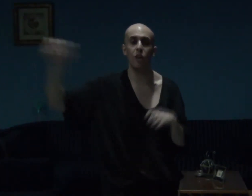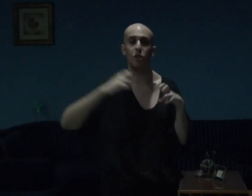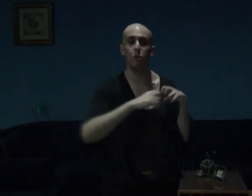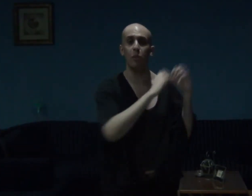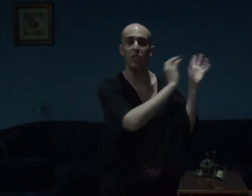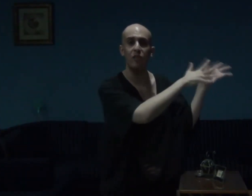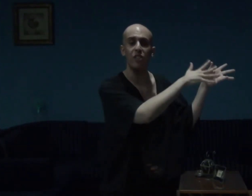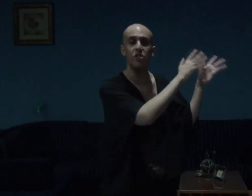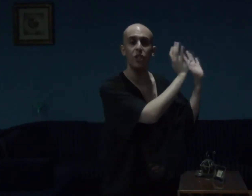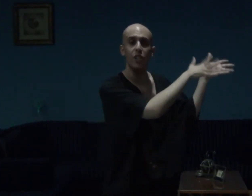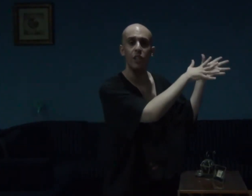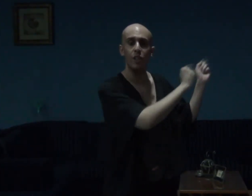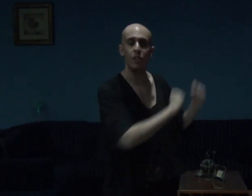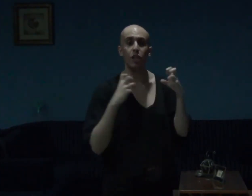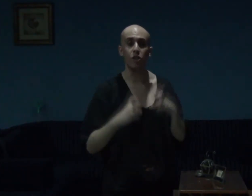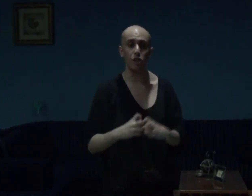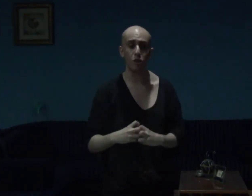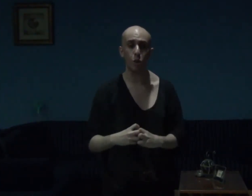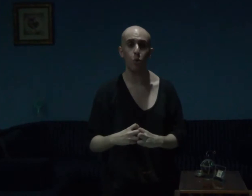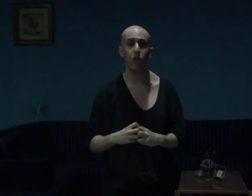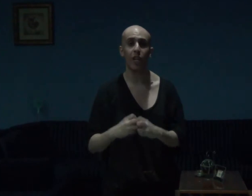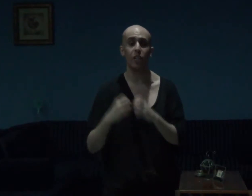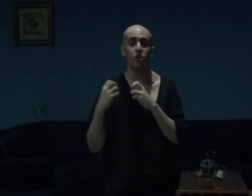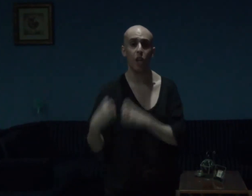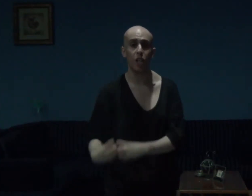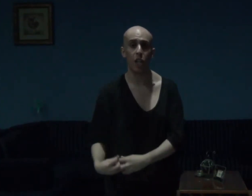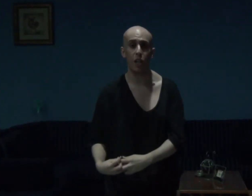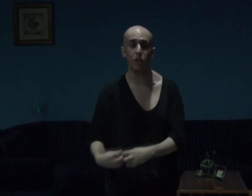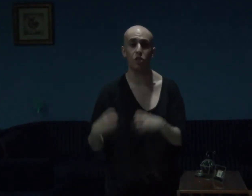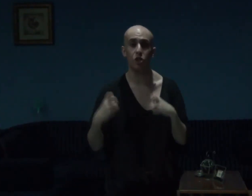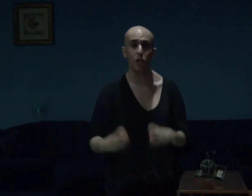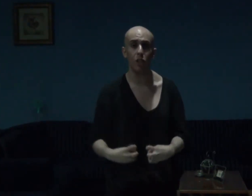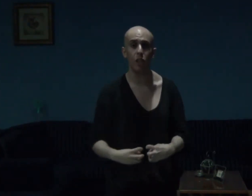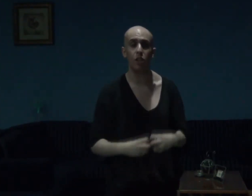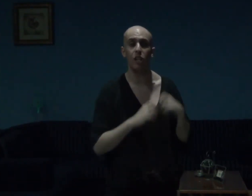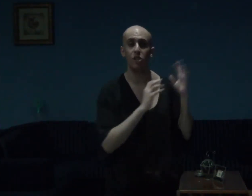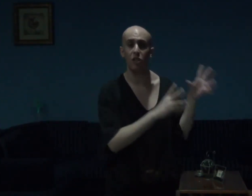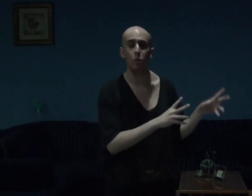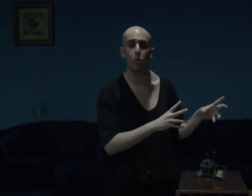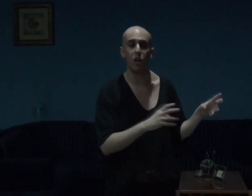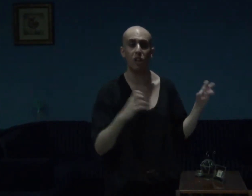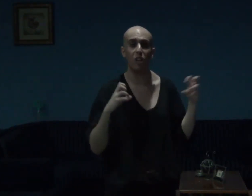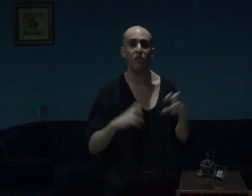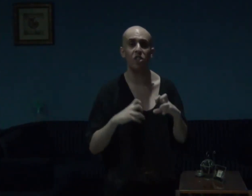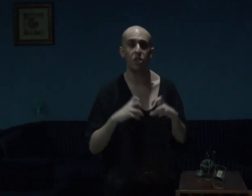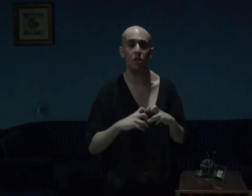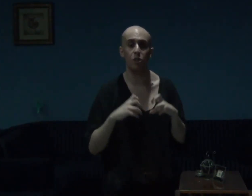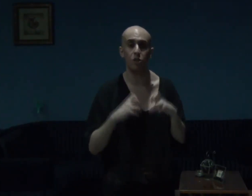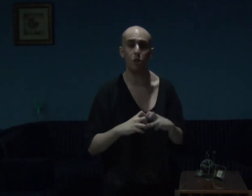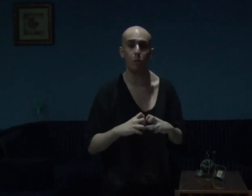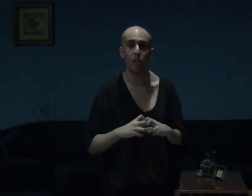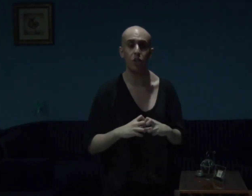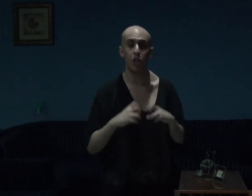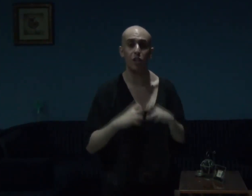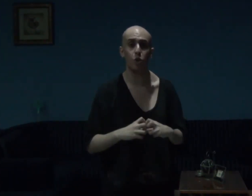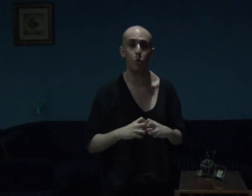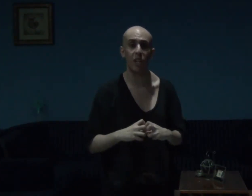and her beloved Dillion, and these two guys and gals, Dillion, and Senwa, love each other so much, hence why